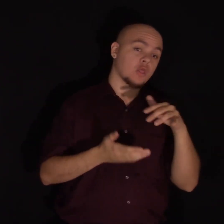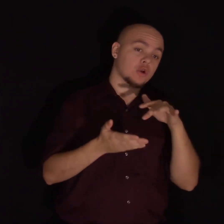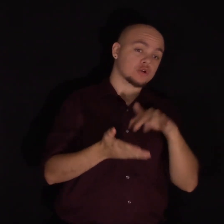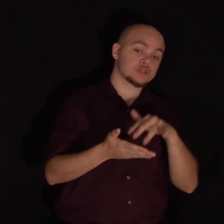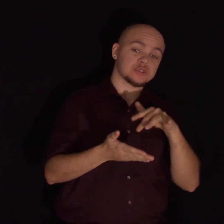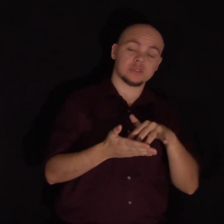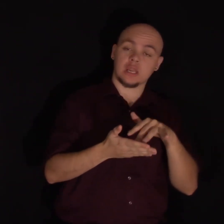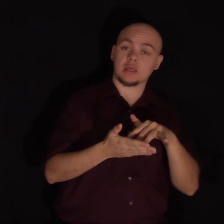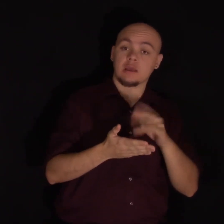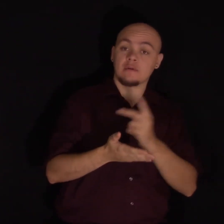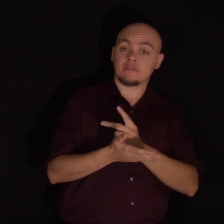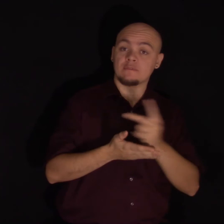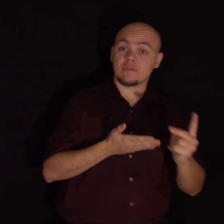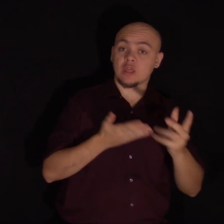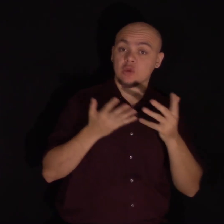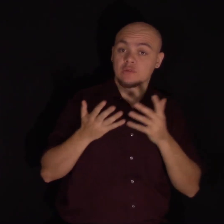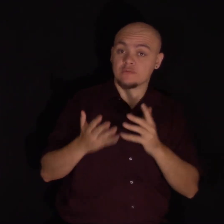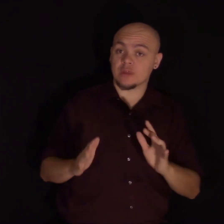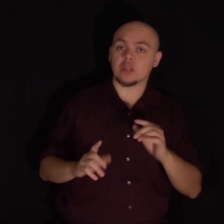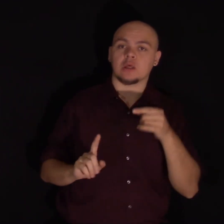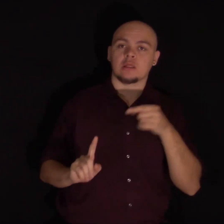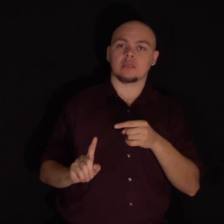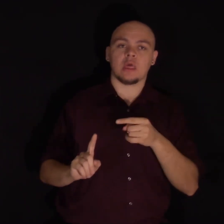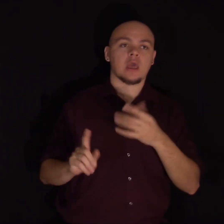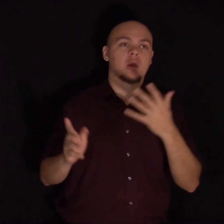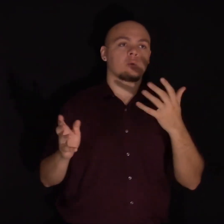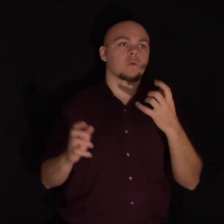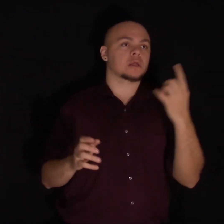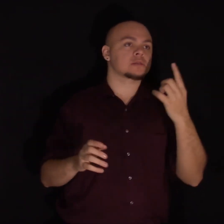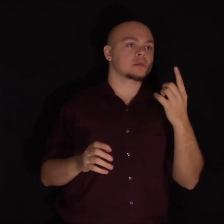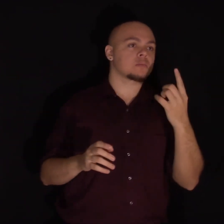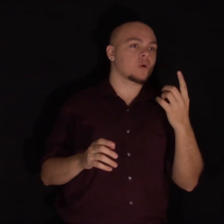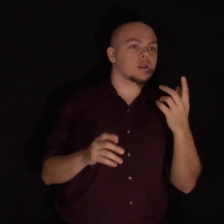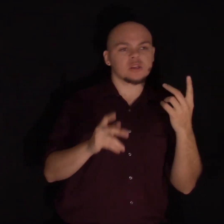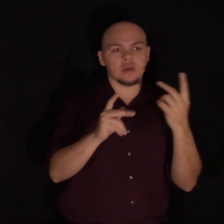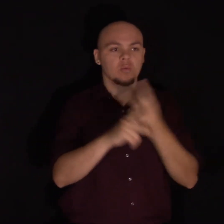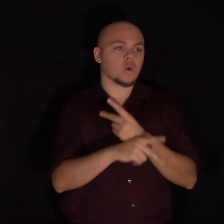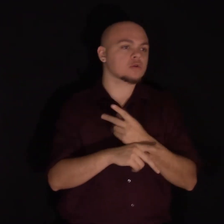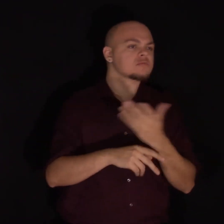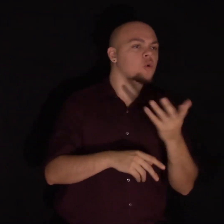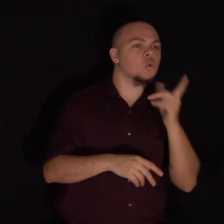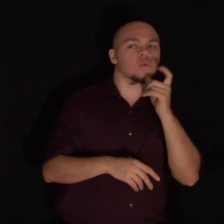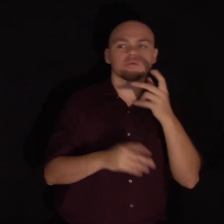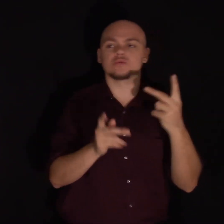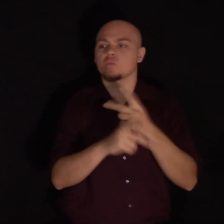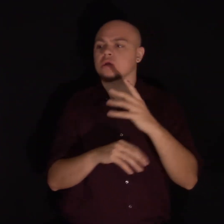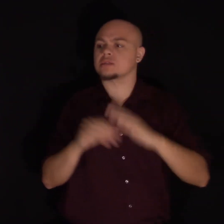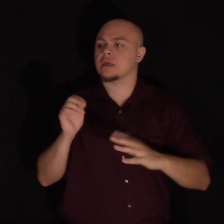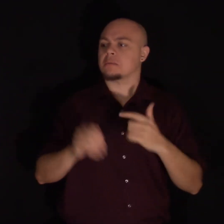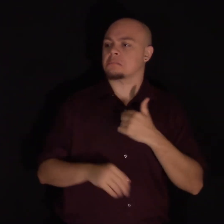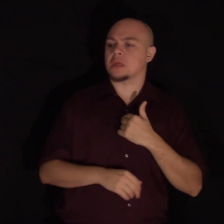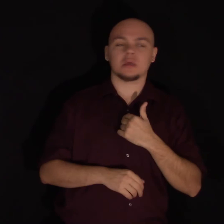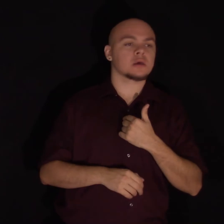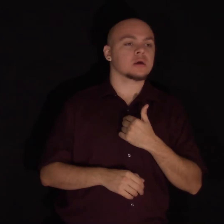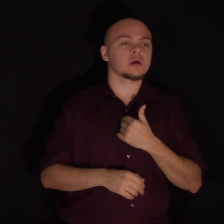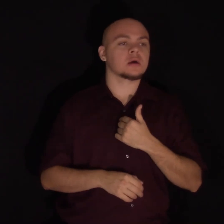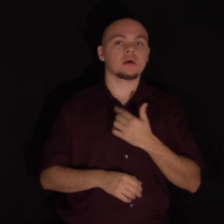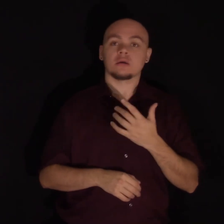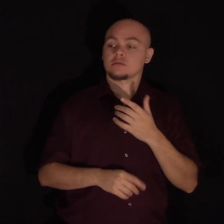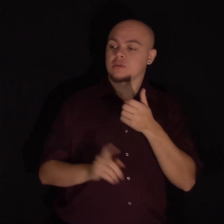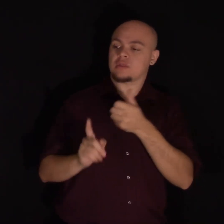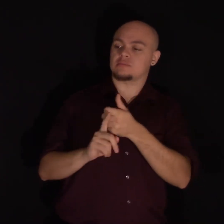after a failure, they looked for someone who did worse than they did so they could feel really good about